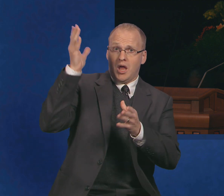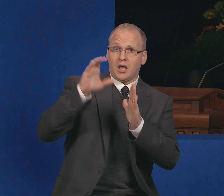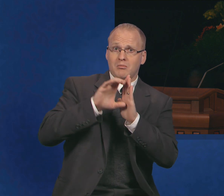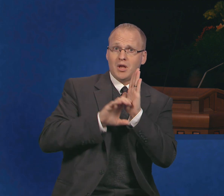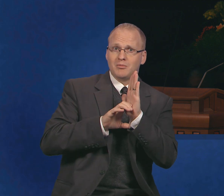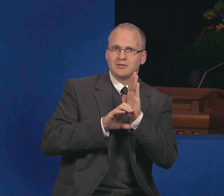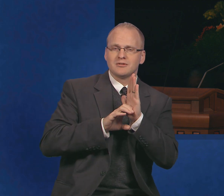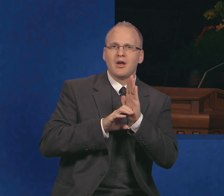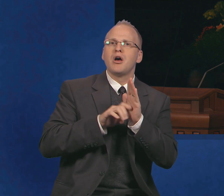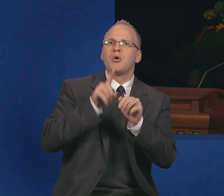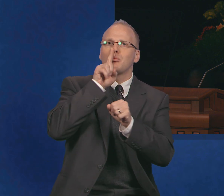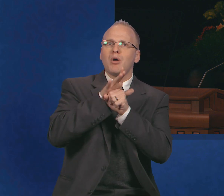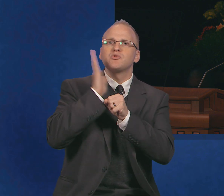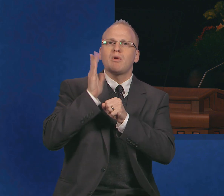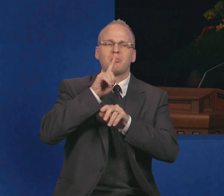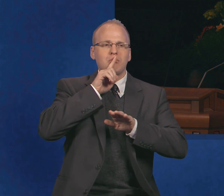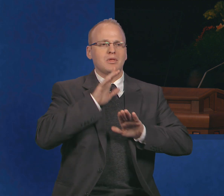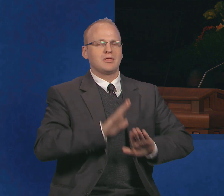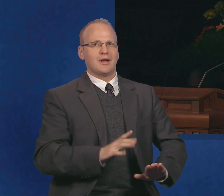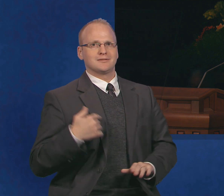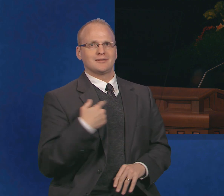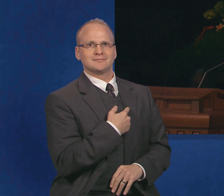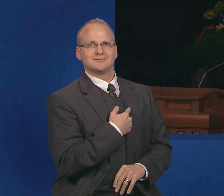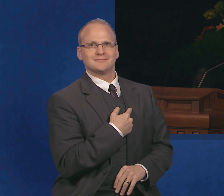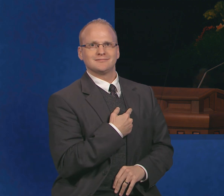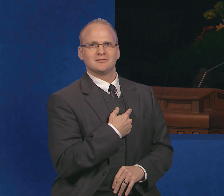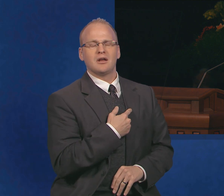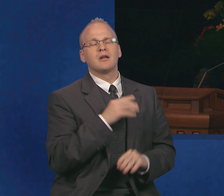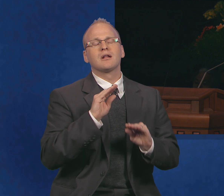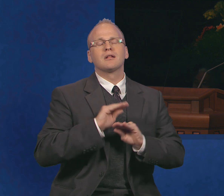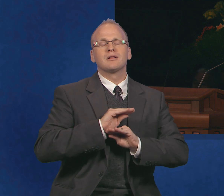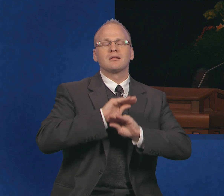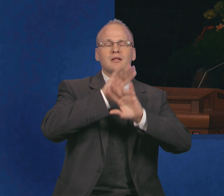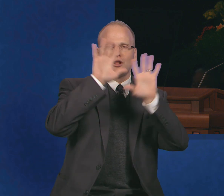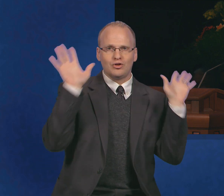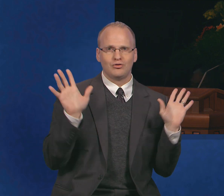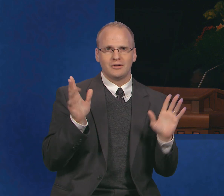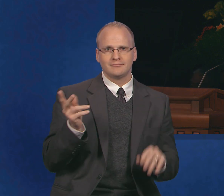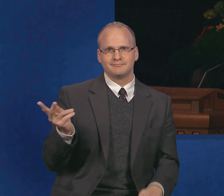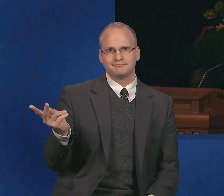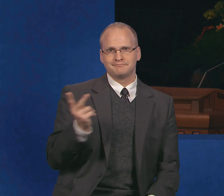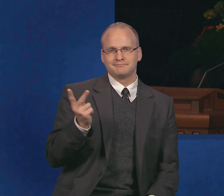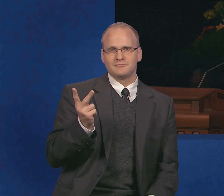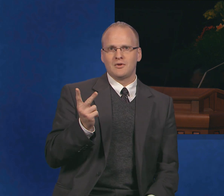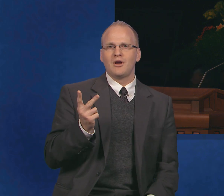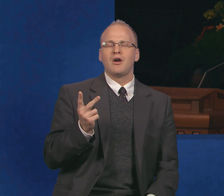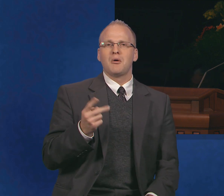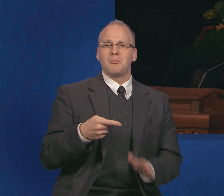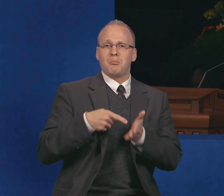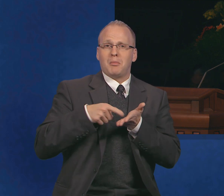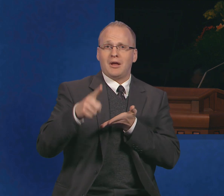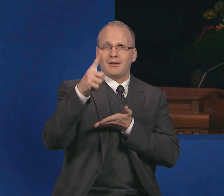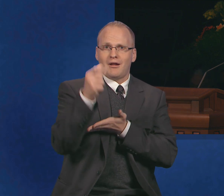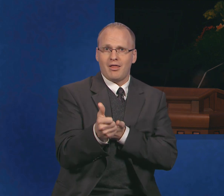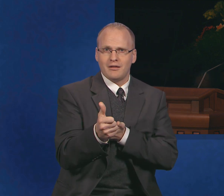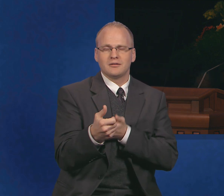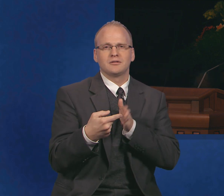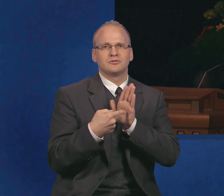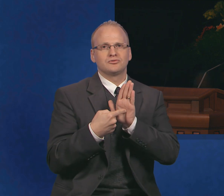Clearly, John and Ida Hwetton showed great faith in paying their tithing. Let us show our faith